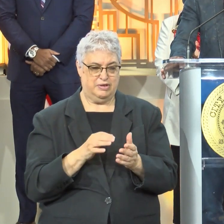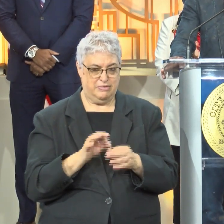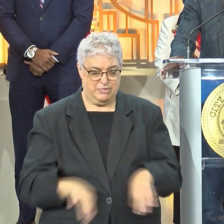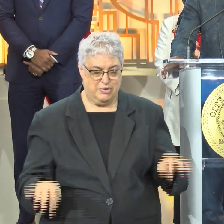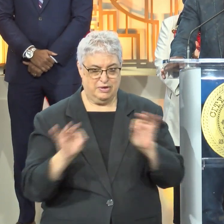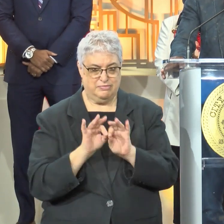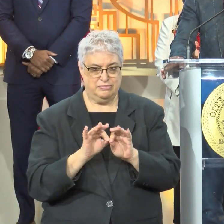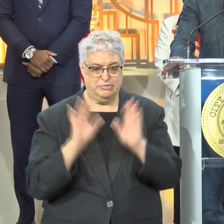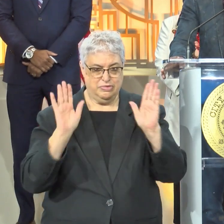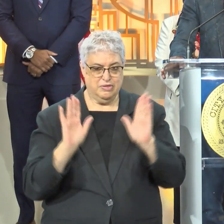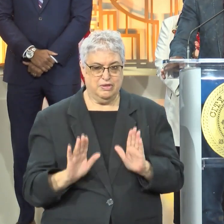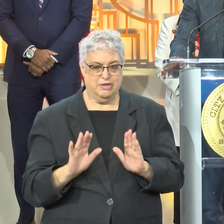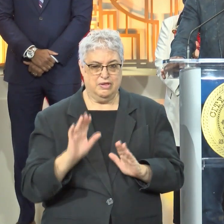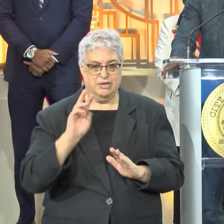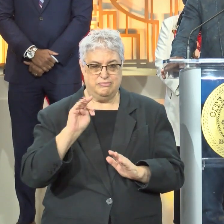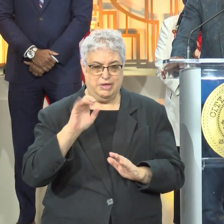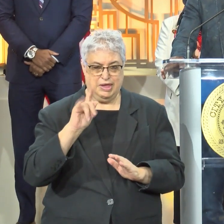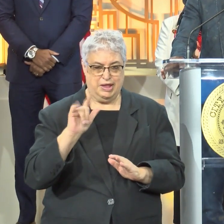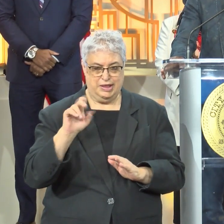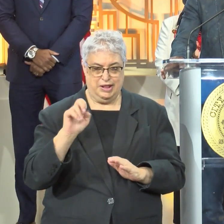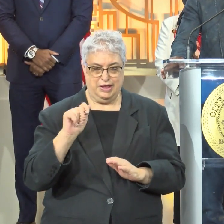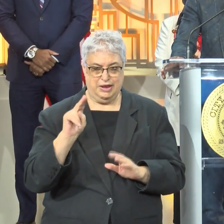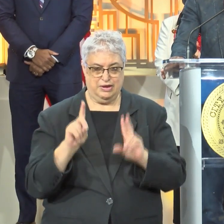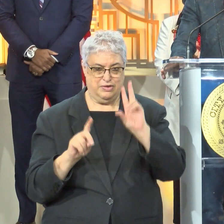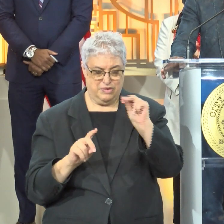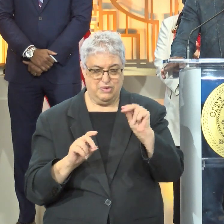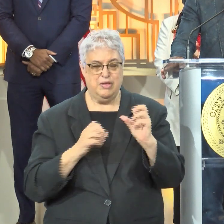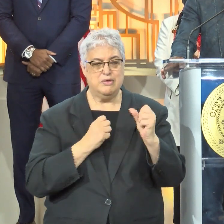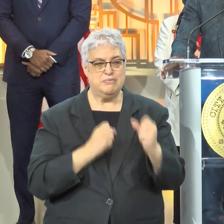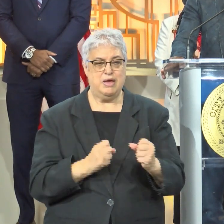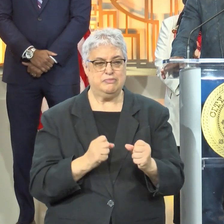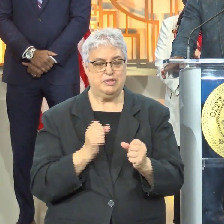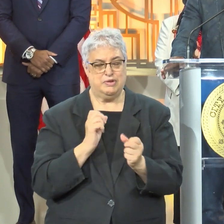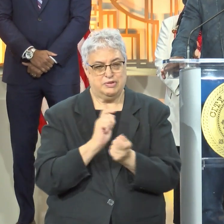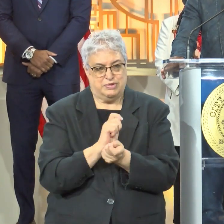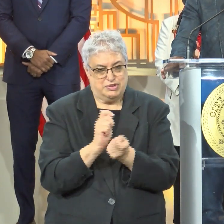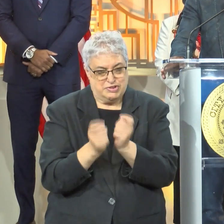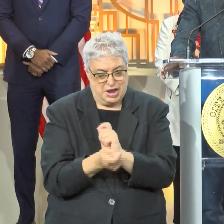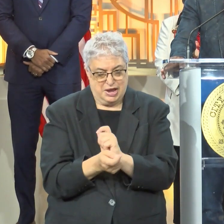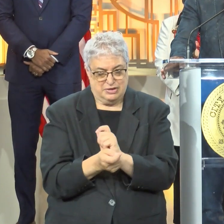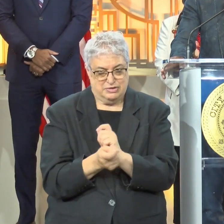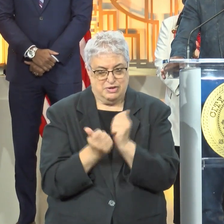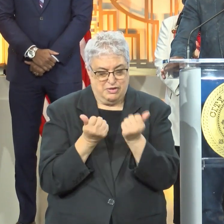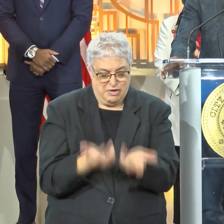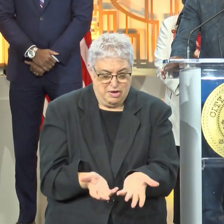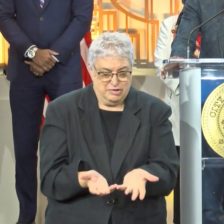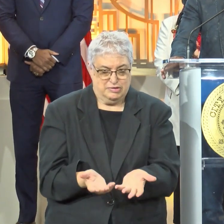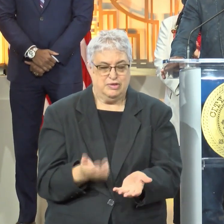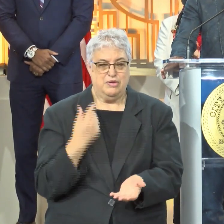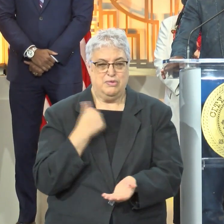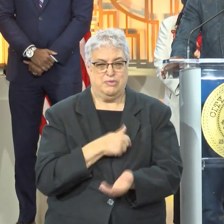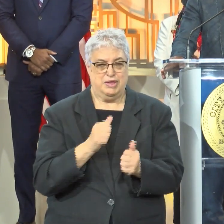Leland, is not simply being popular, it's being powerful enough to make change happen. And there's no greater way to do it in the name of